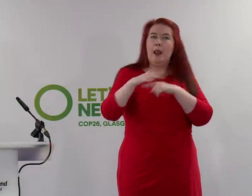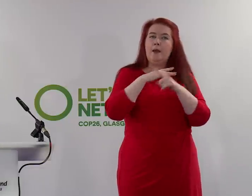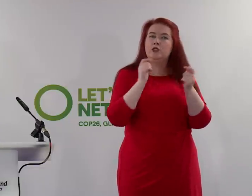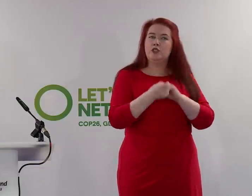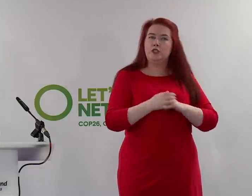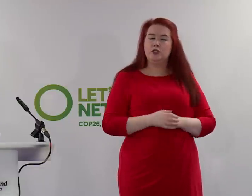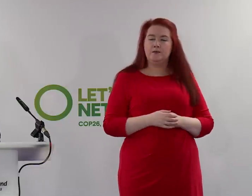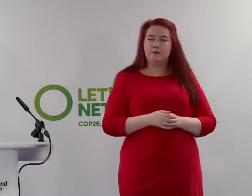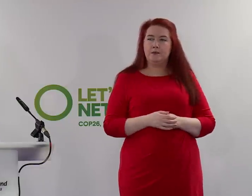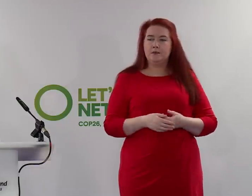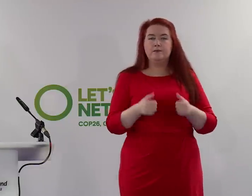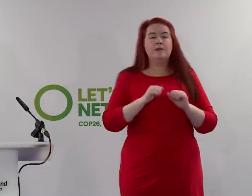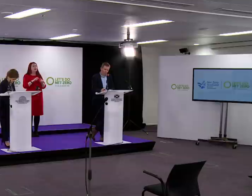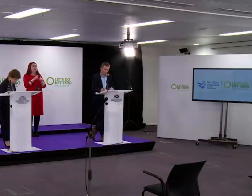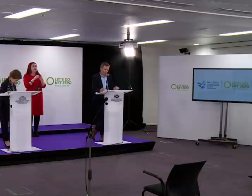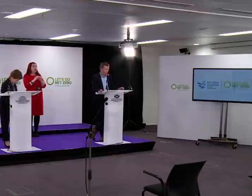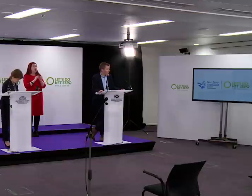David Ball from the Herald is online.